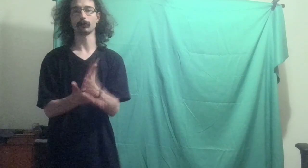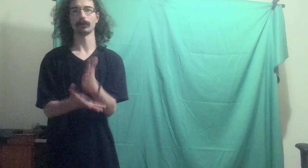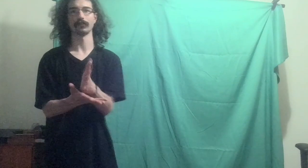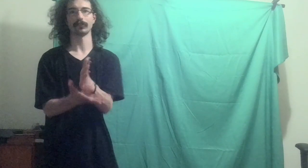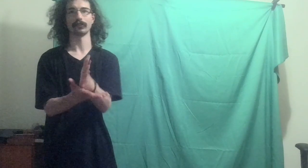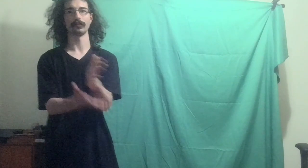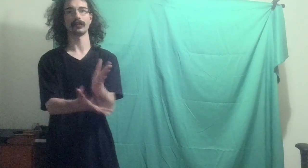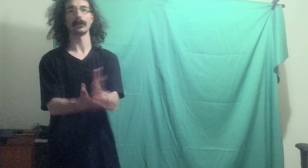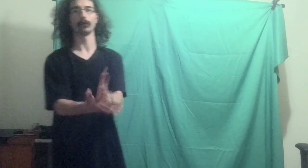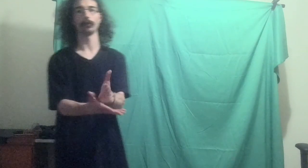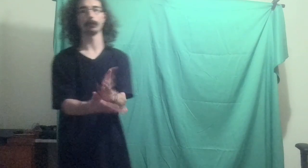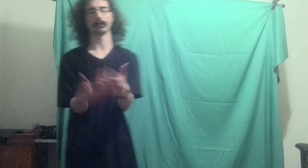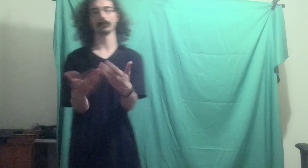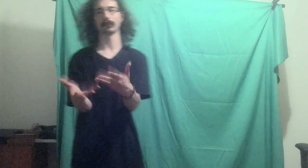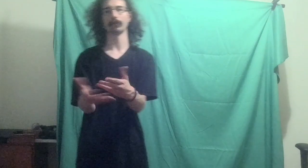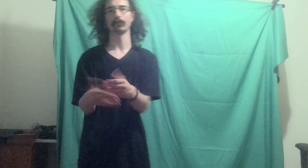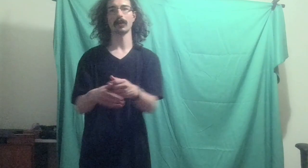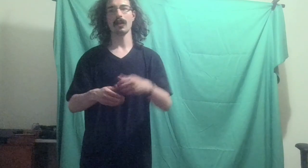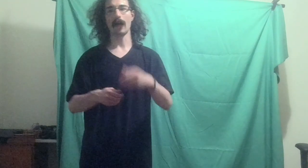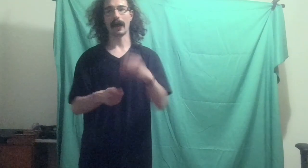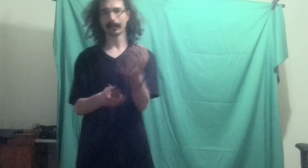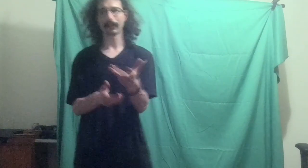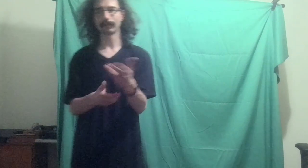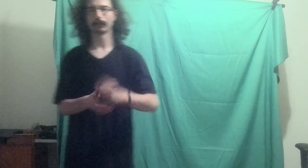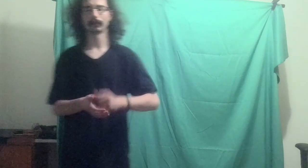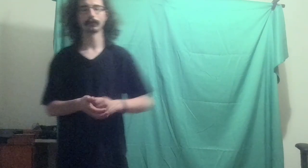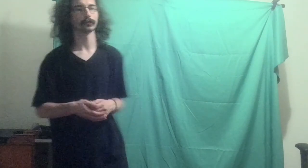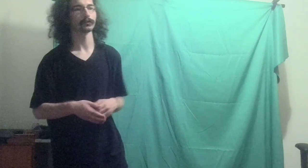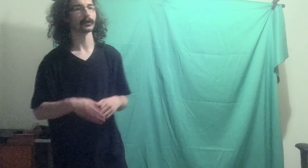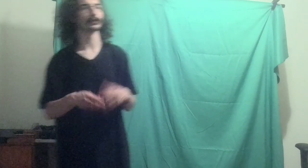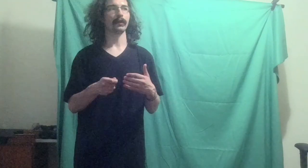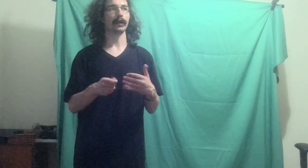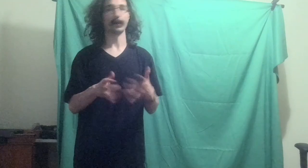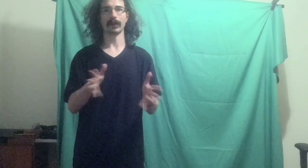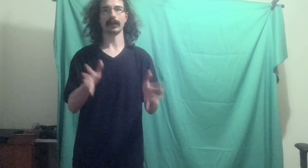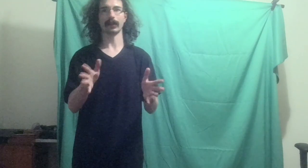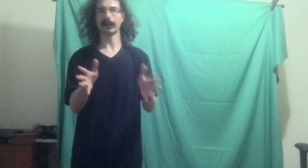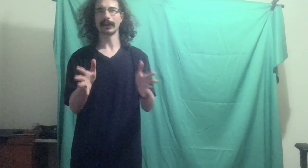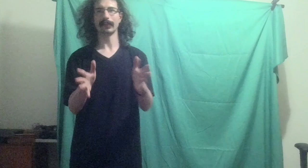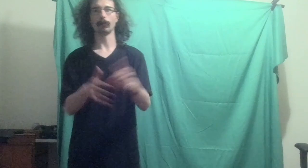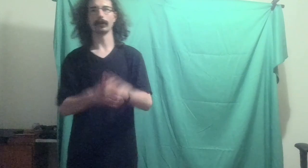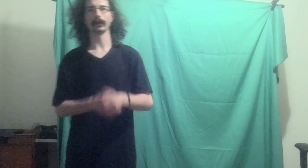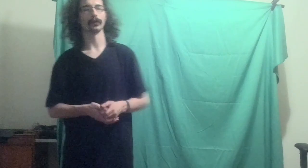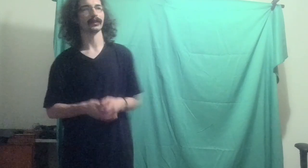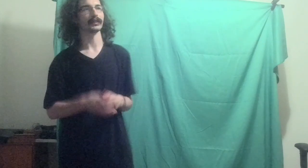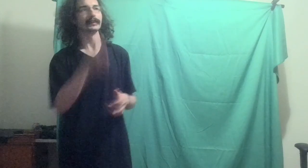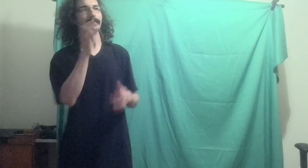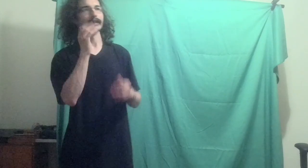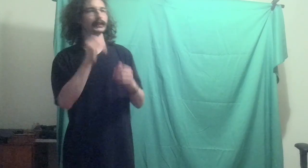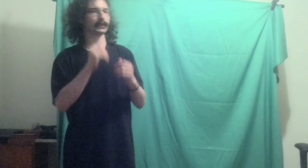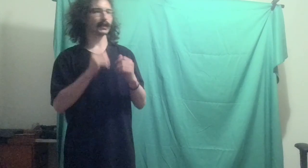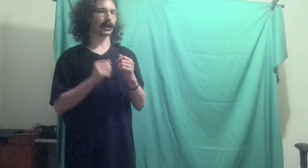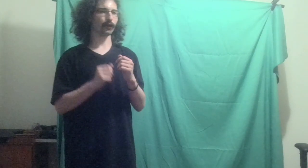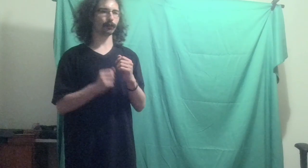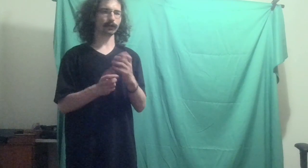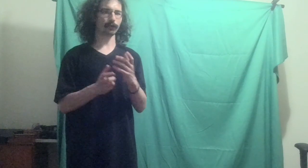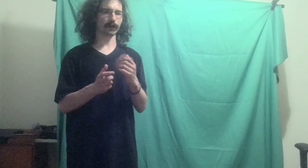consistent steady growth because I changed, I hit that 500 subscribers and I kind of hit that wall again and I'm like, what do I,